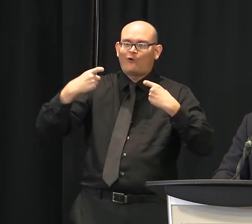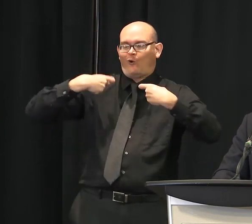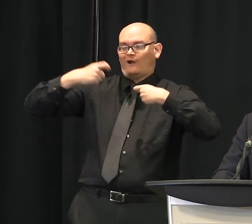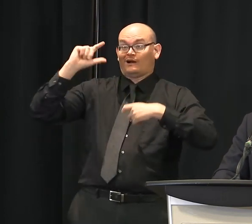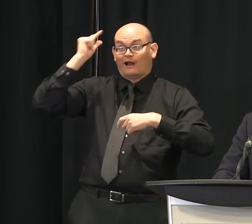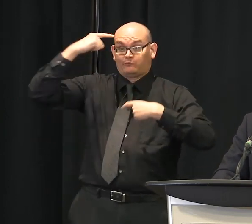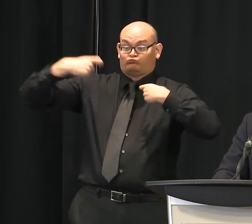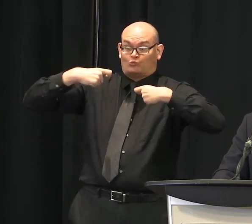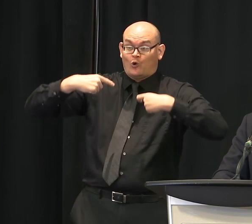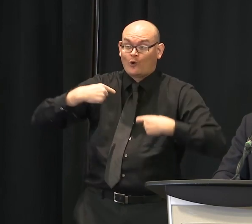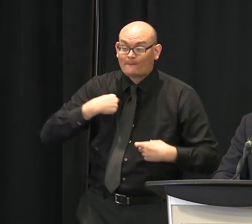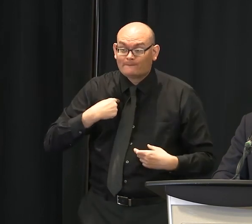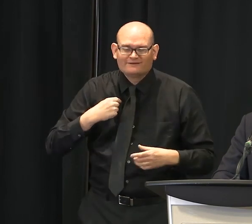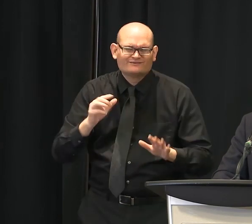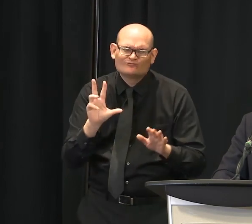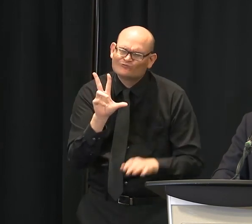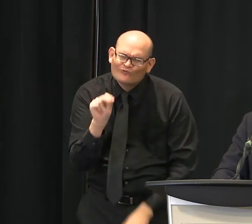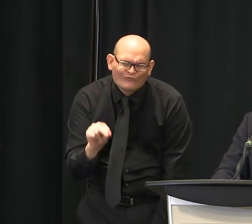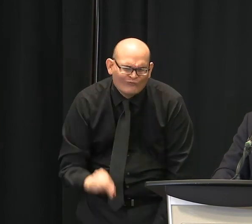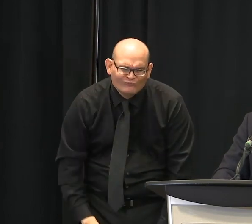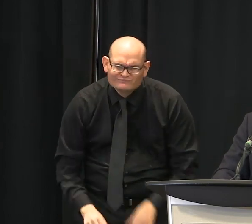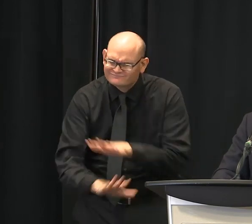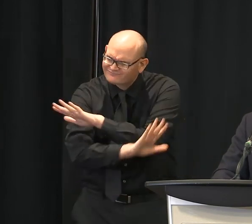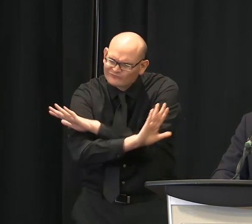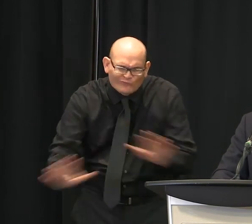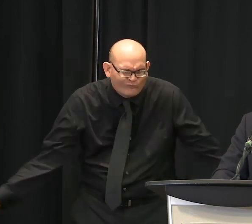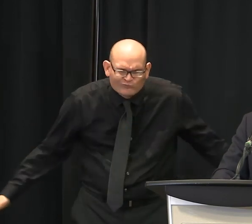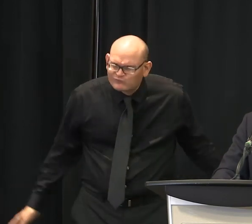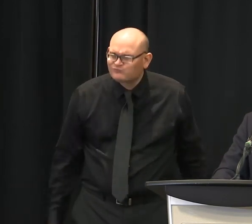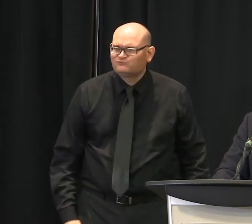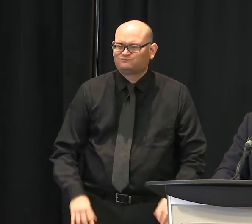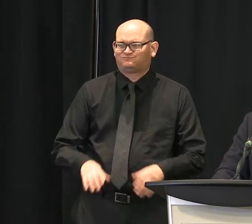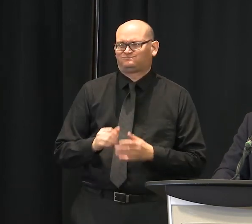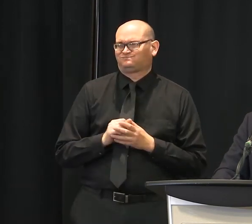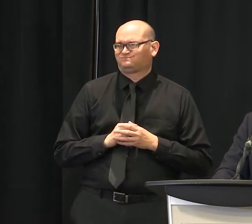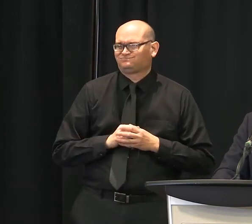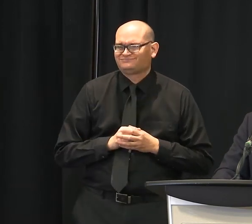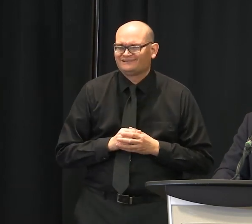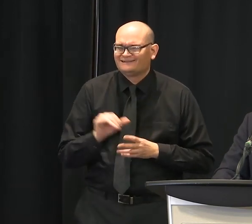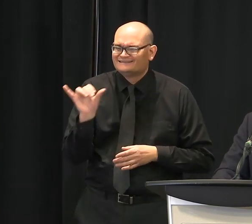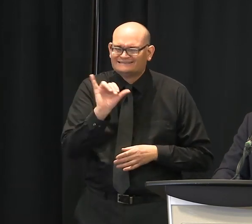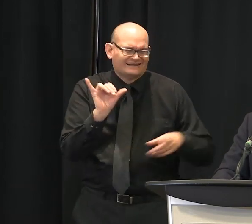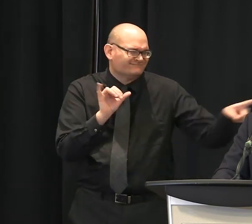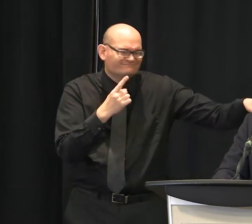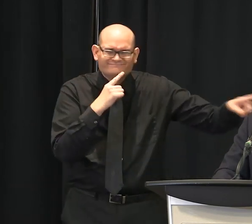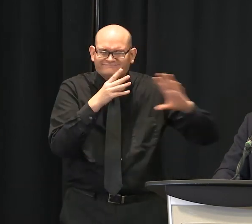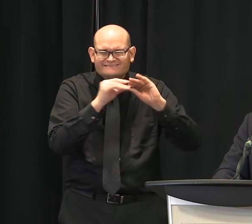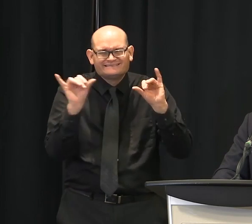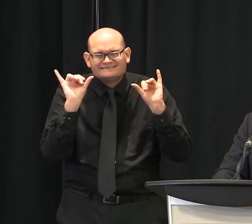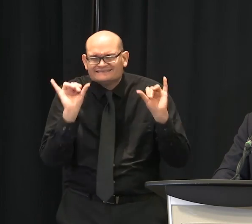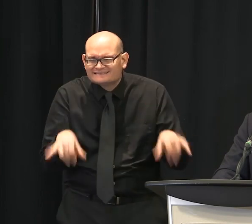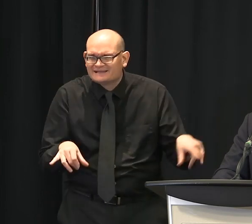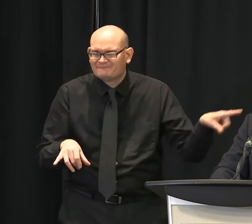everyone would have thought were very severe indeed. So I'd be mindful of everything they said and get outside, get recreation, but